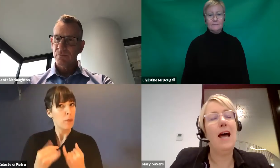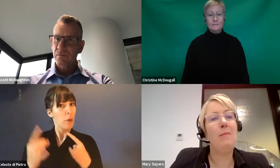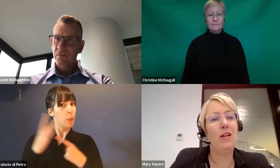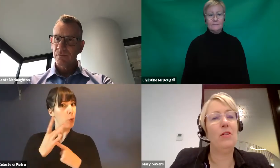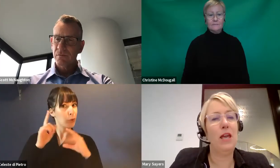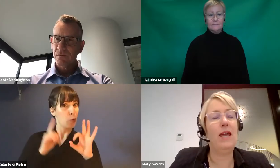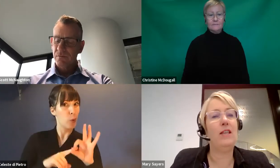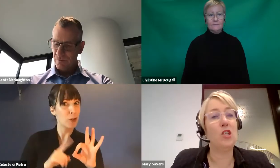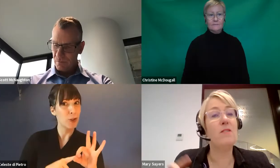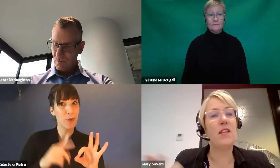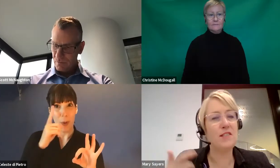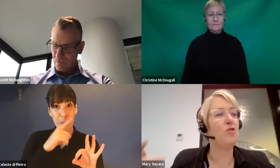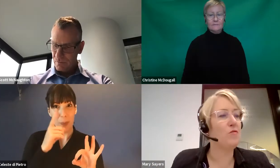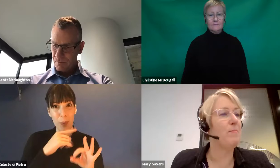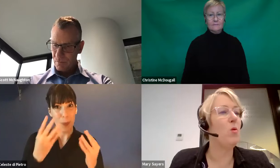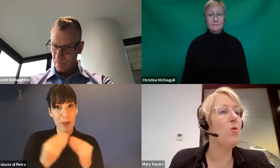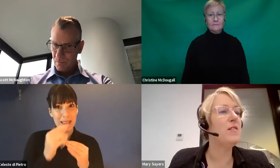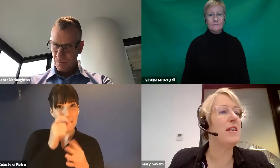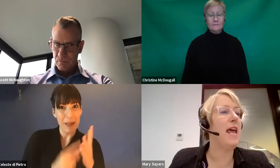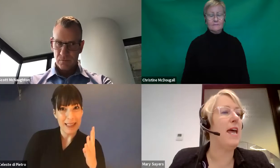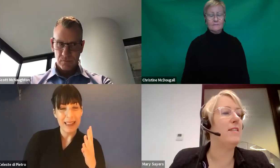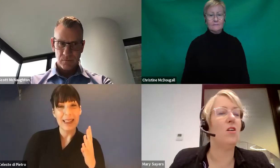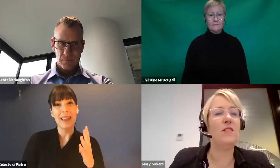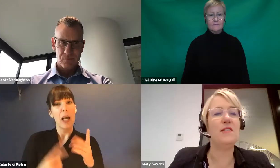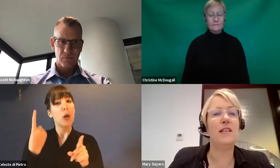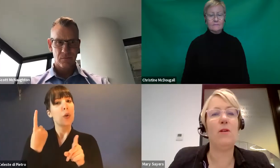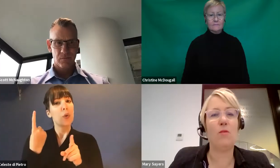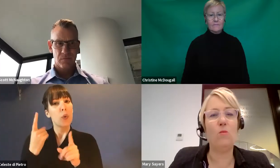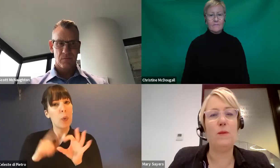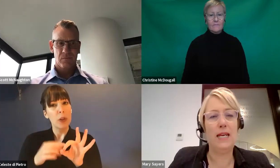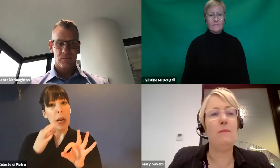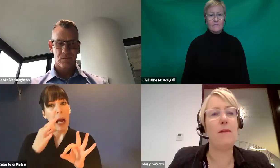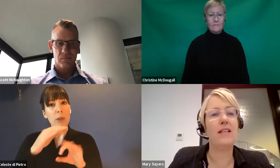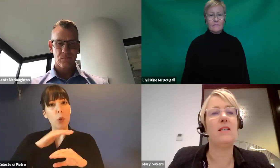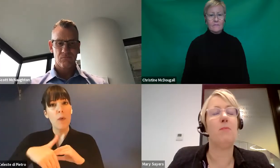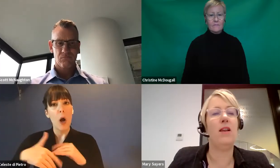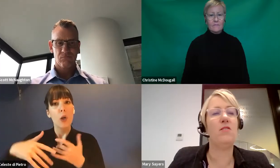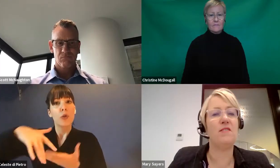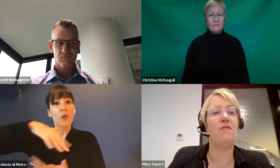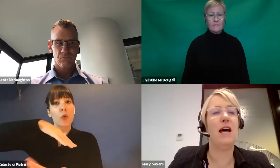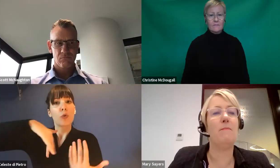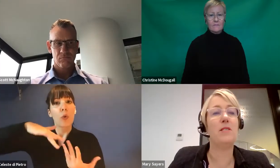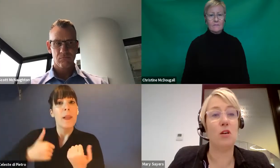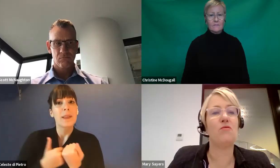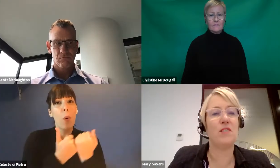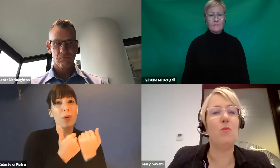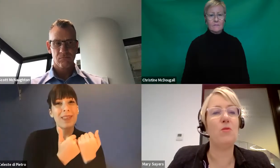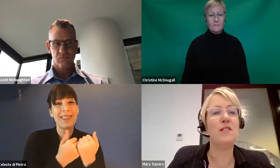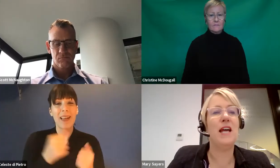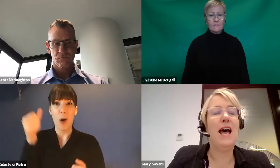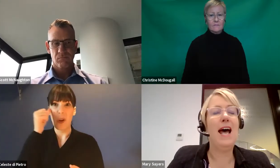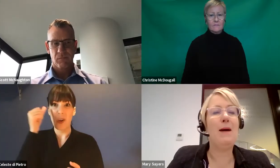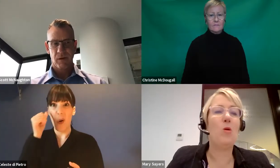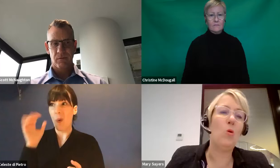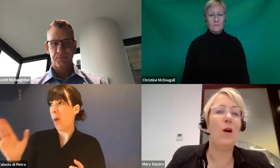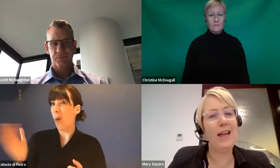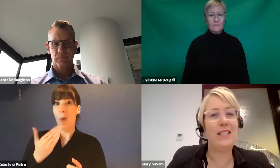in terms of their social supports. And obviously, we've all been impacted by a loss of social supports